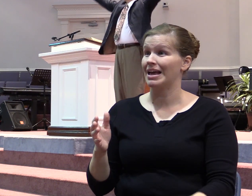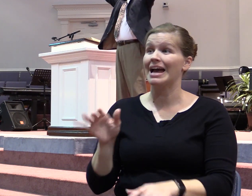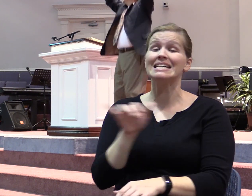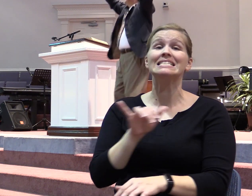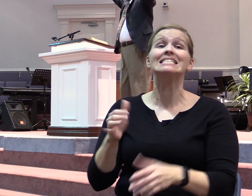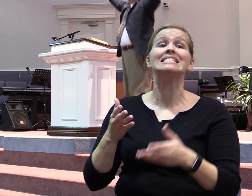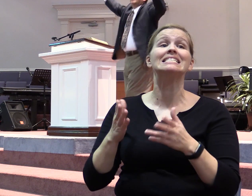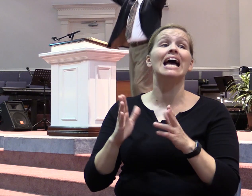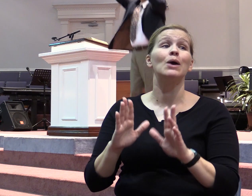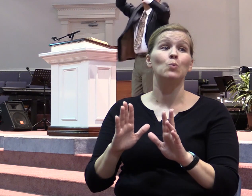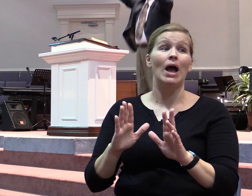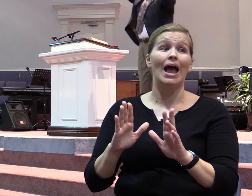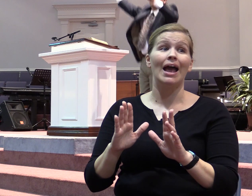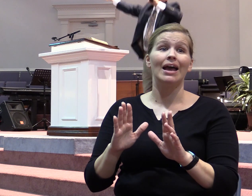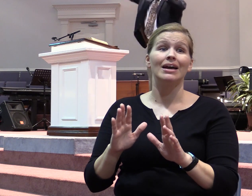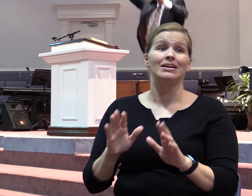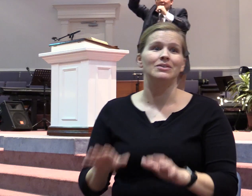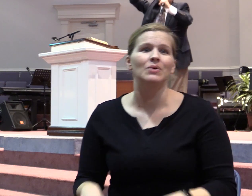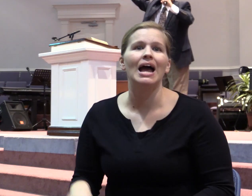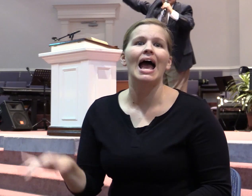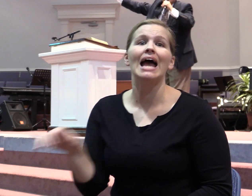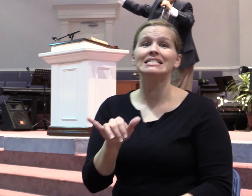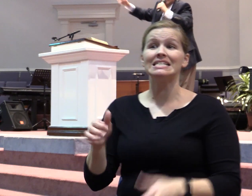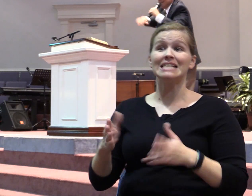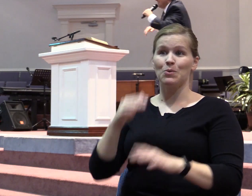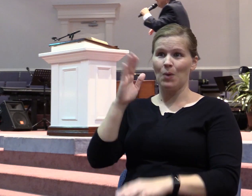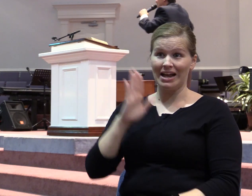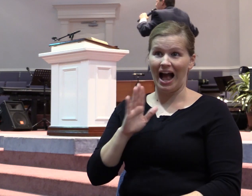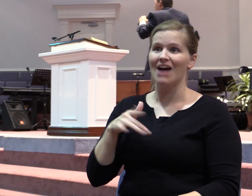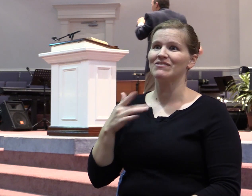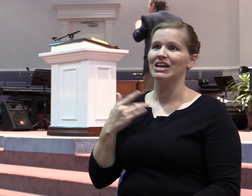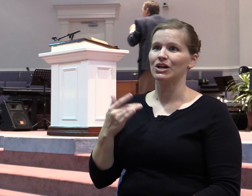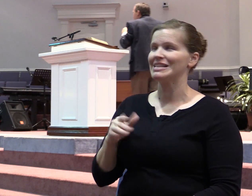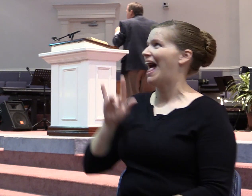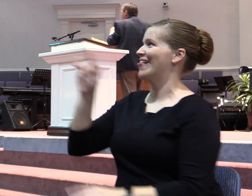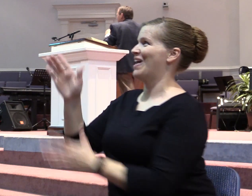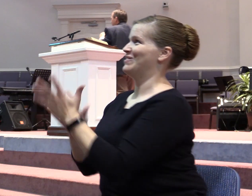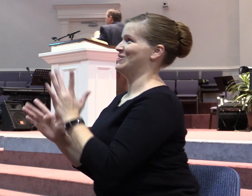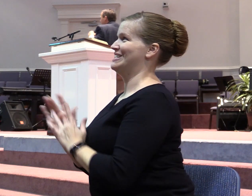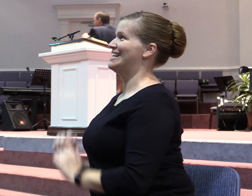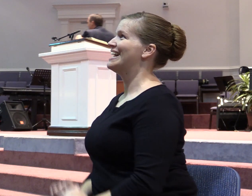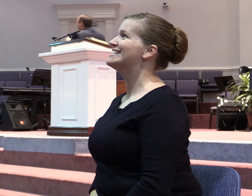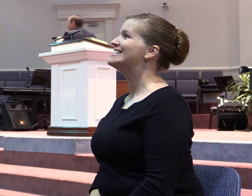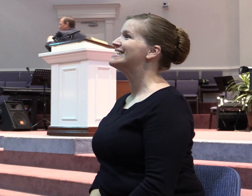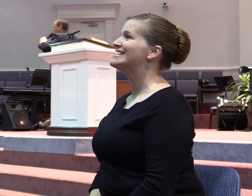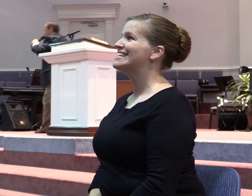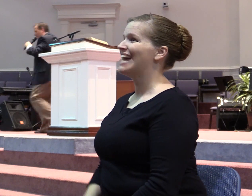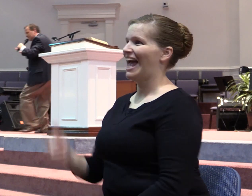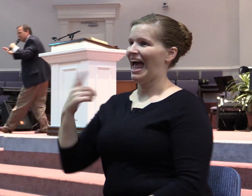I love you Jesus. I love you Jesus. And then as soon as you walk out, you just all of a sudden